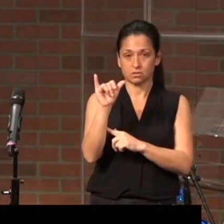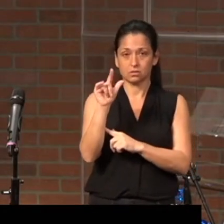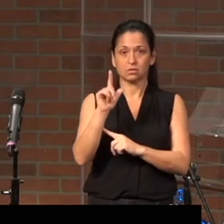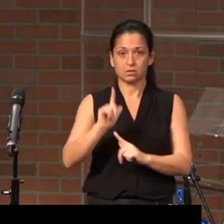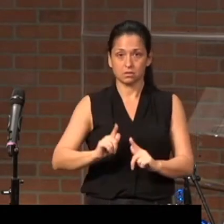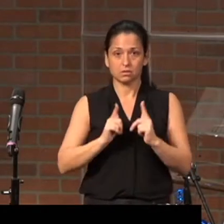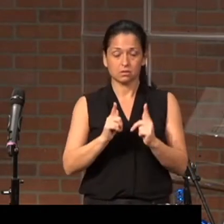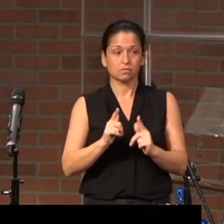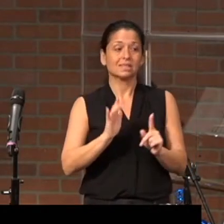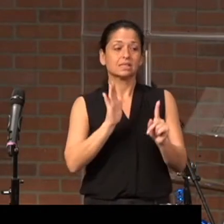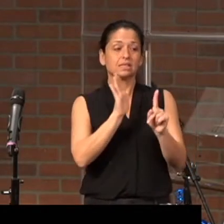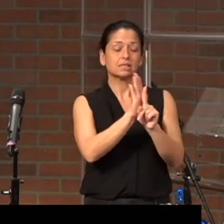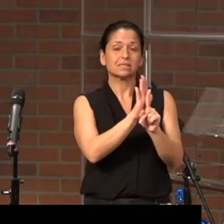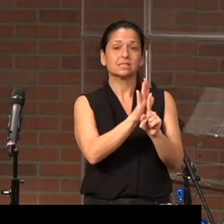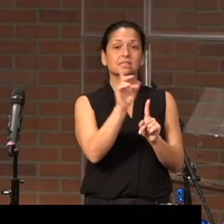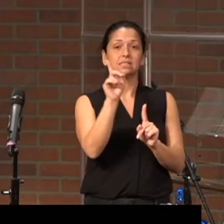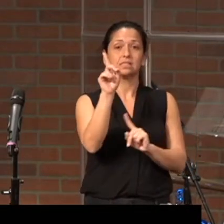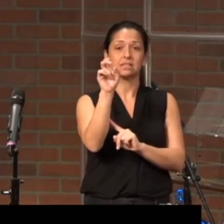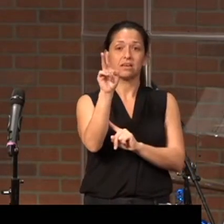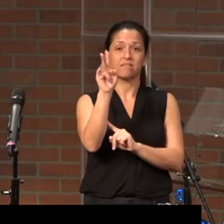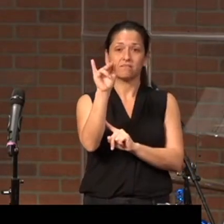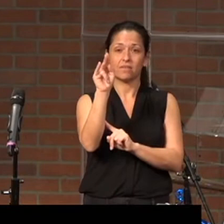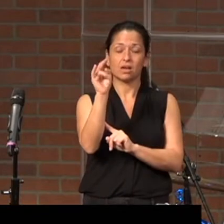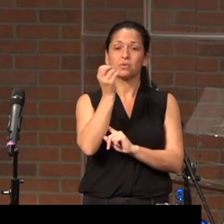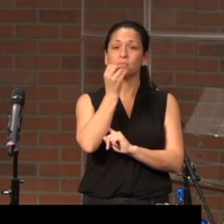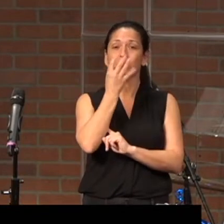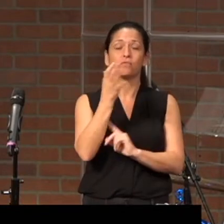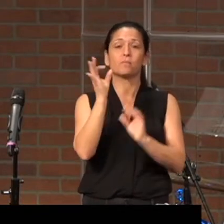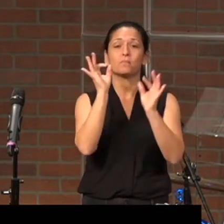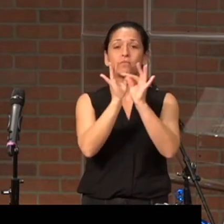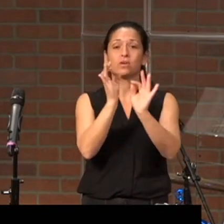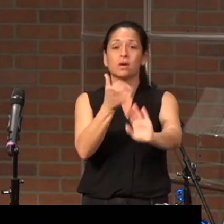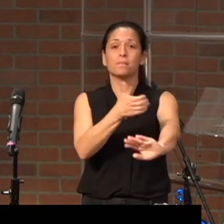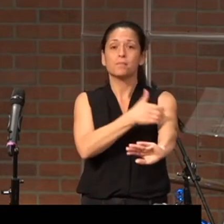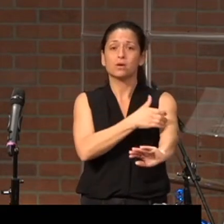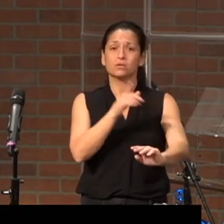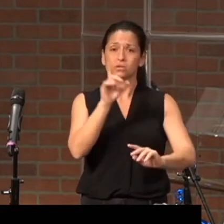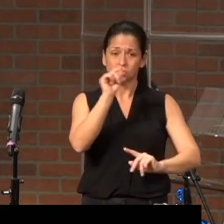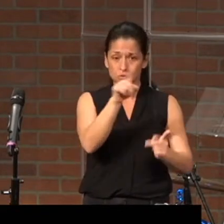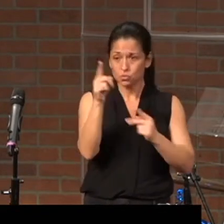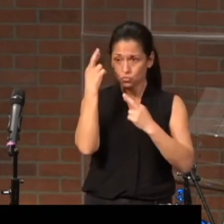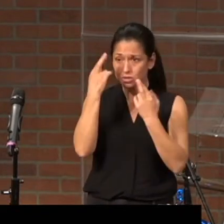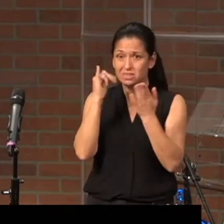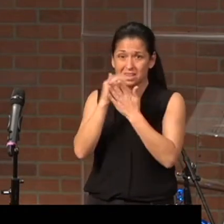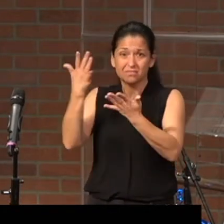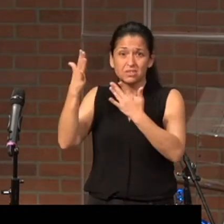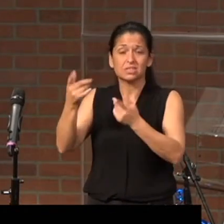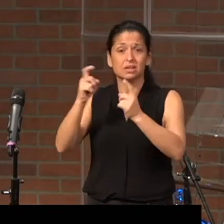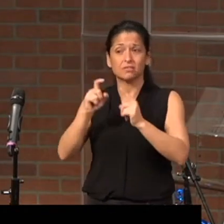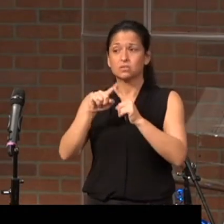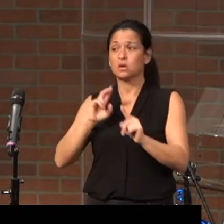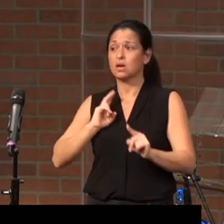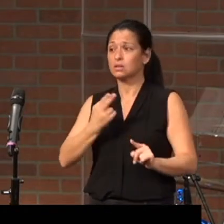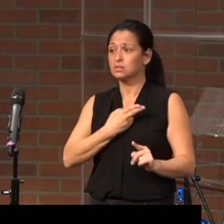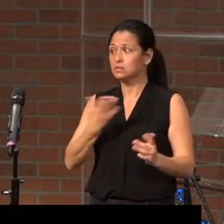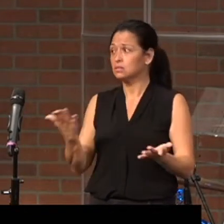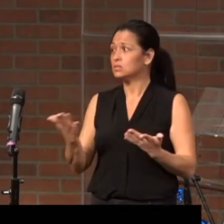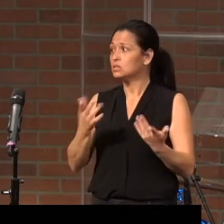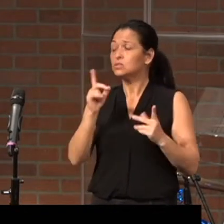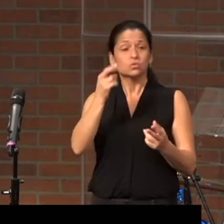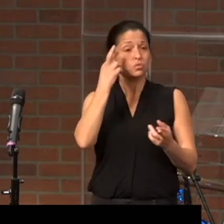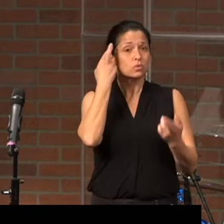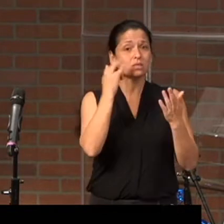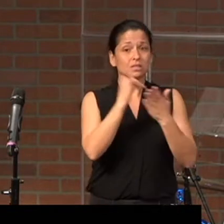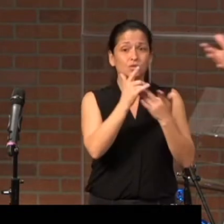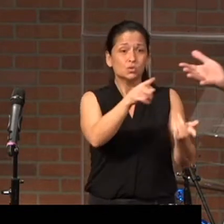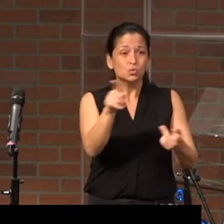His divine power. You realize that he's given that to us? You realize